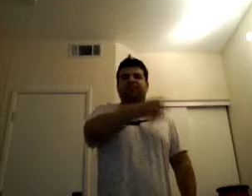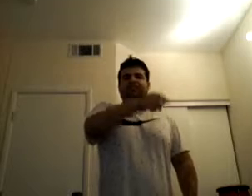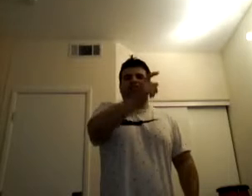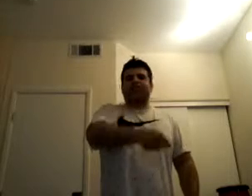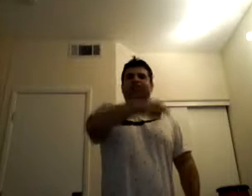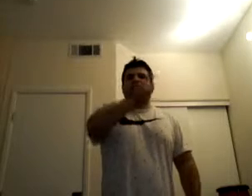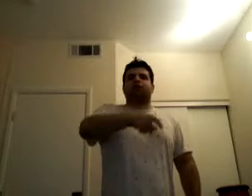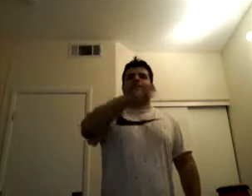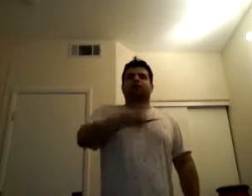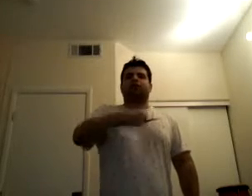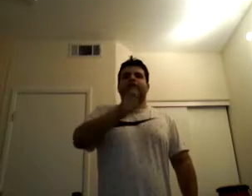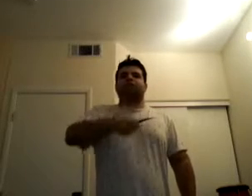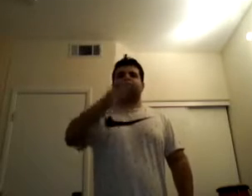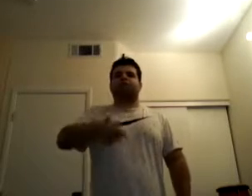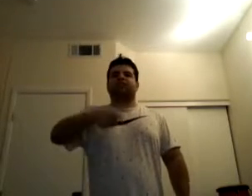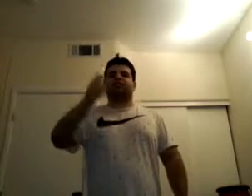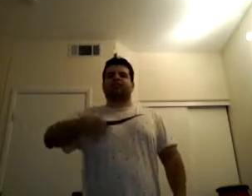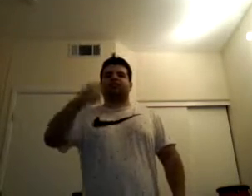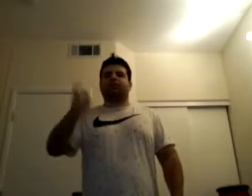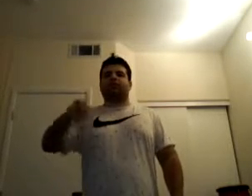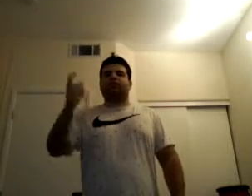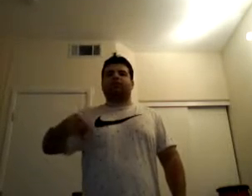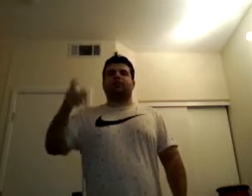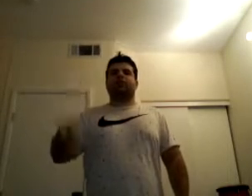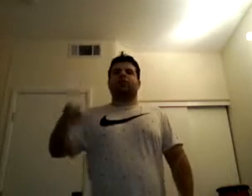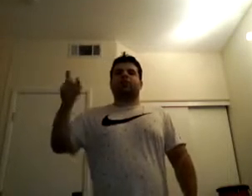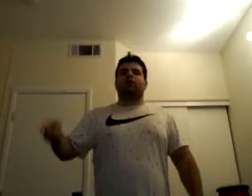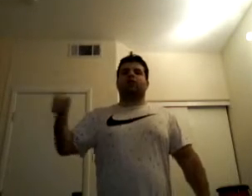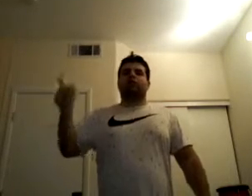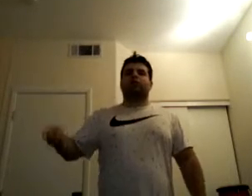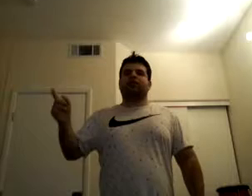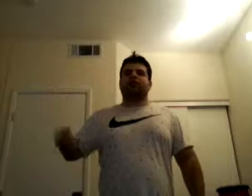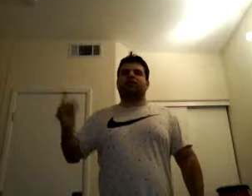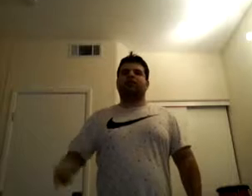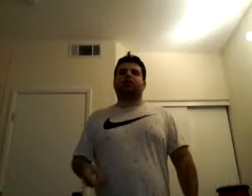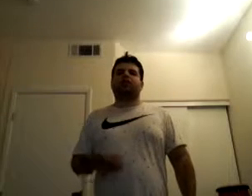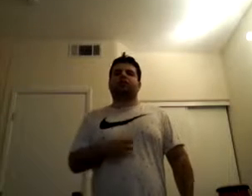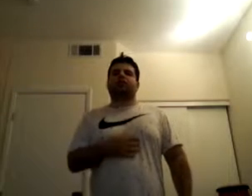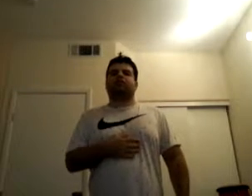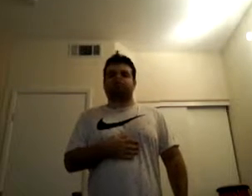us, yeah In our hearts, holding our minds, these battles, yeah